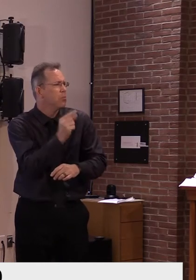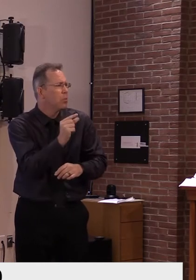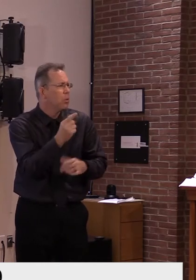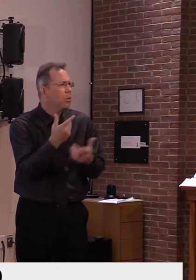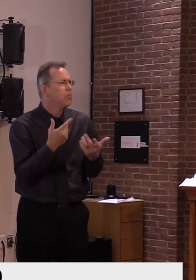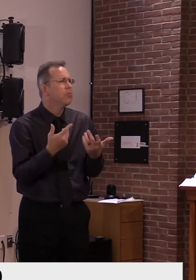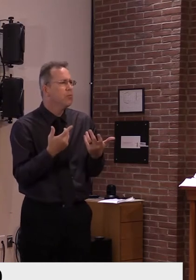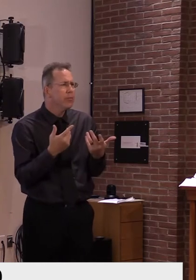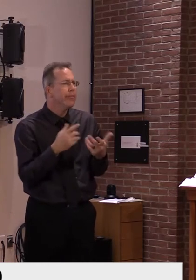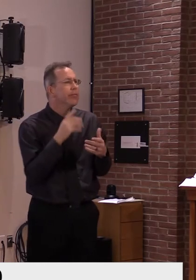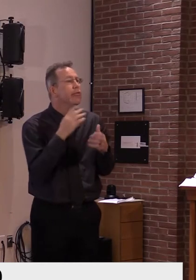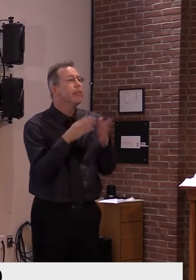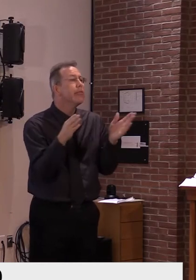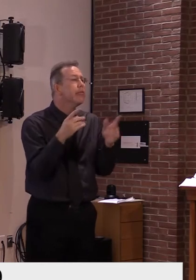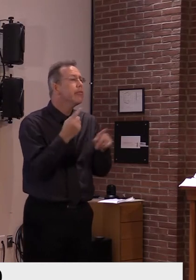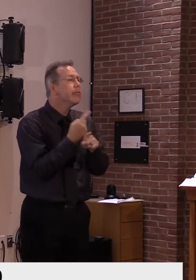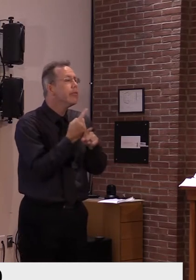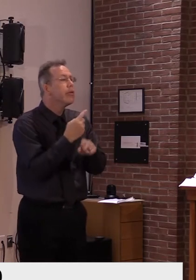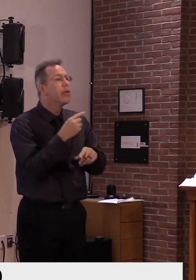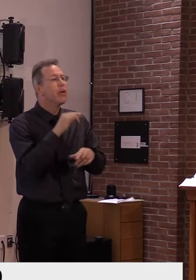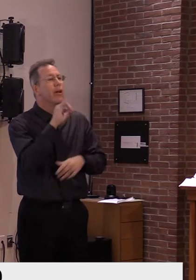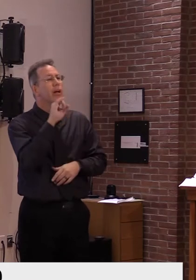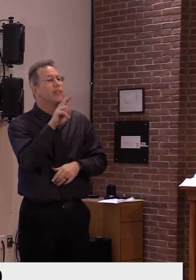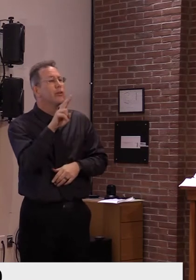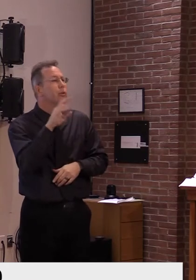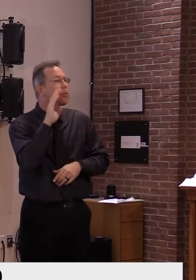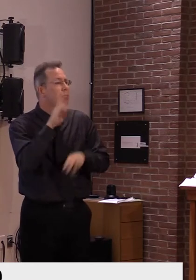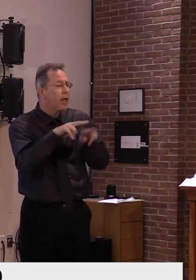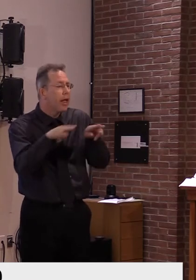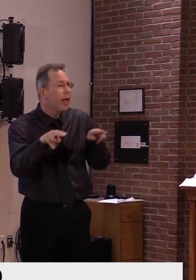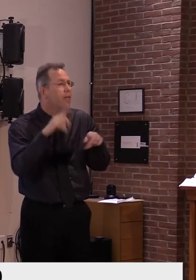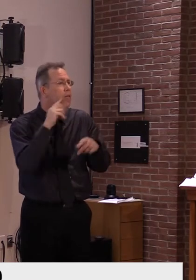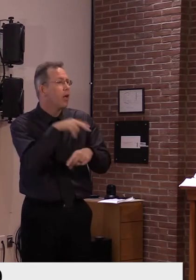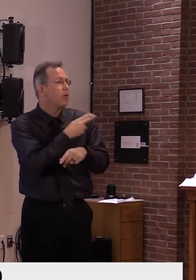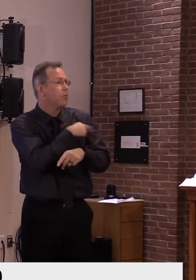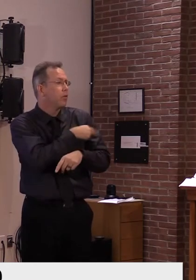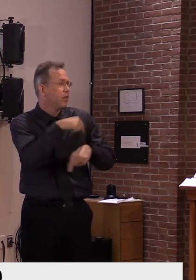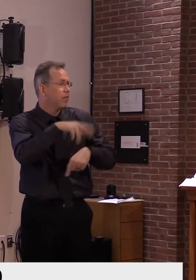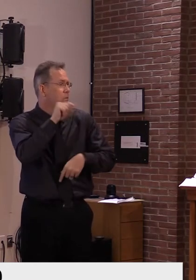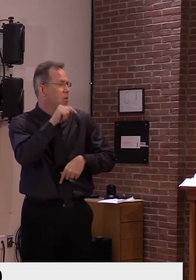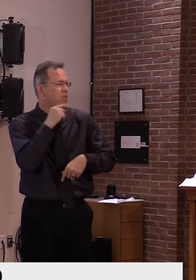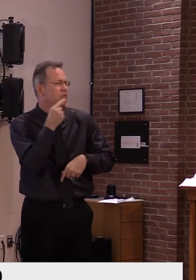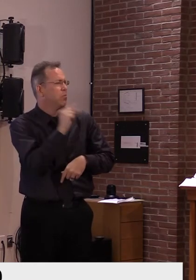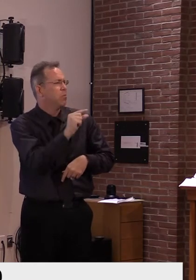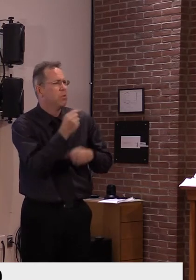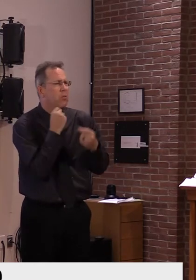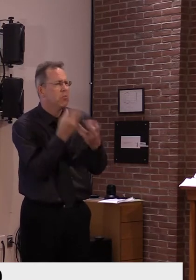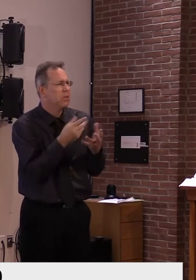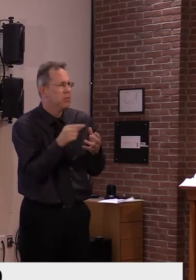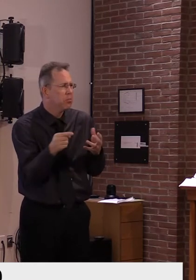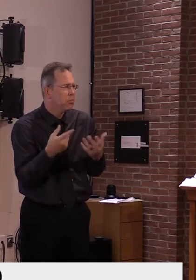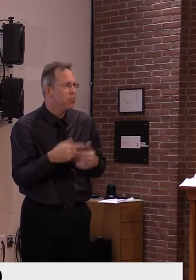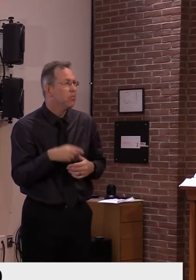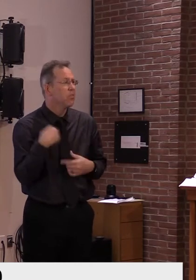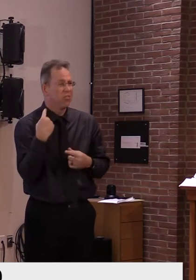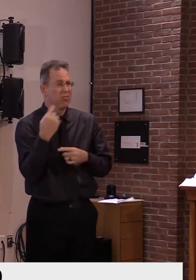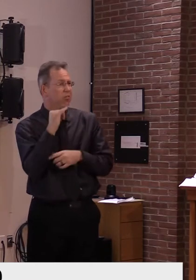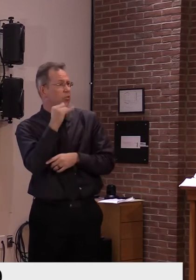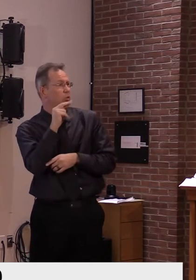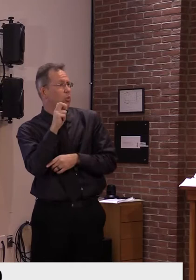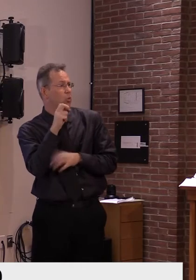ICU. And that trend has really occurred since early June and maintained throughout this entire period. So that's something